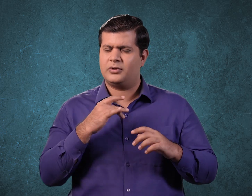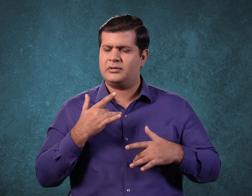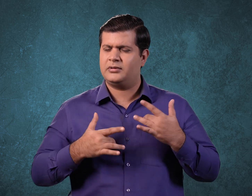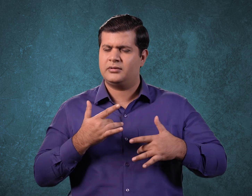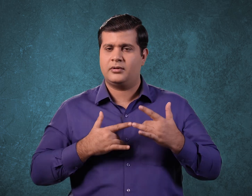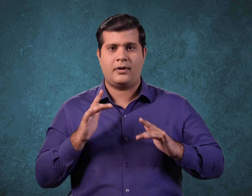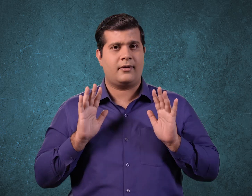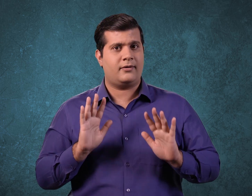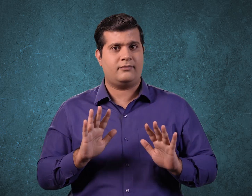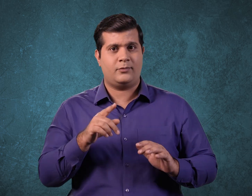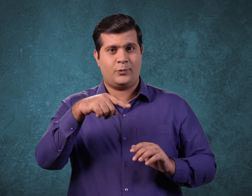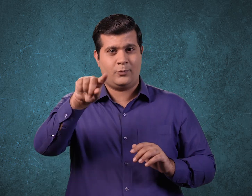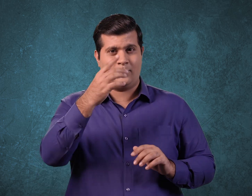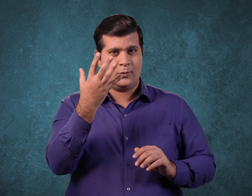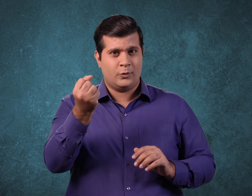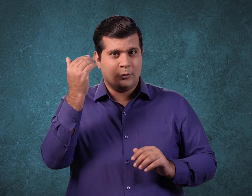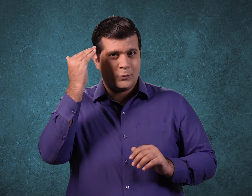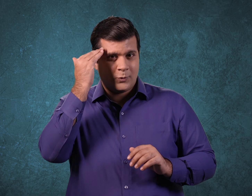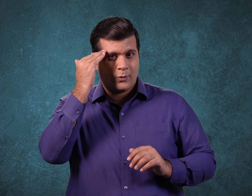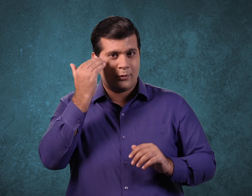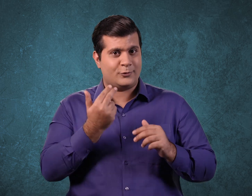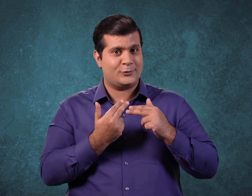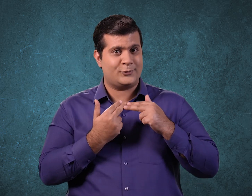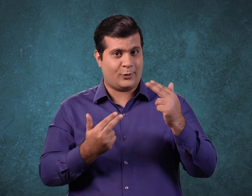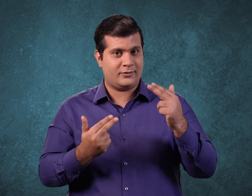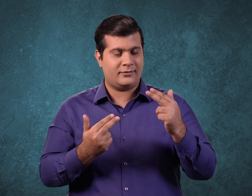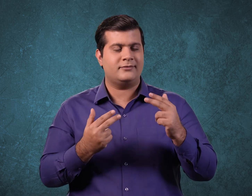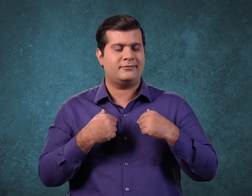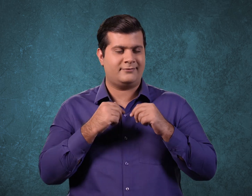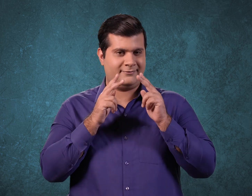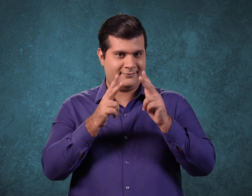about it, you will find it very interesting. Do you want to know about it? Then let's go!